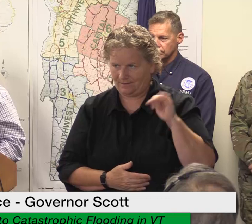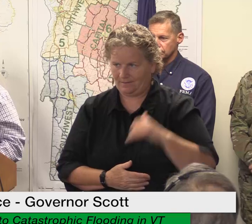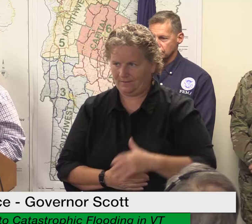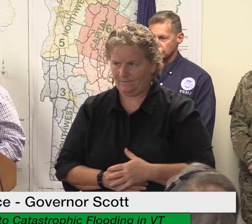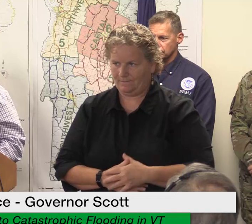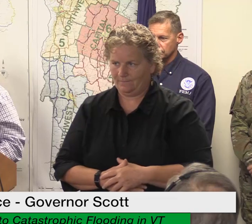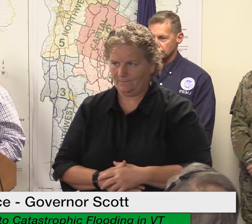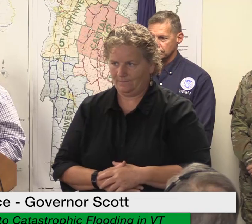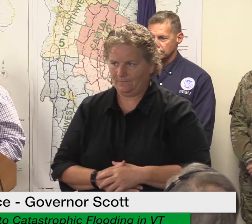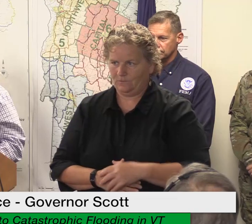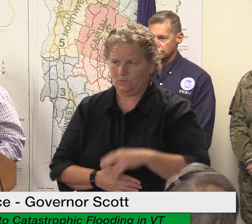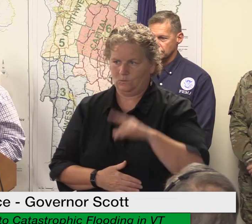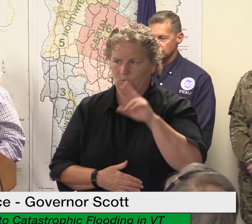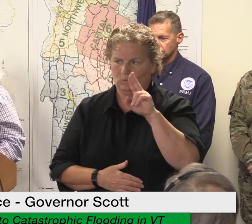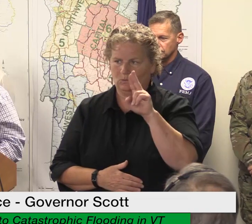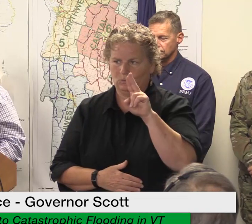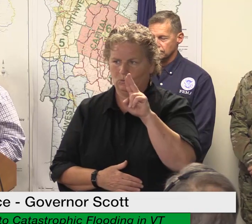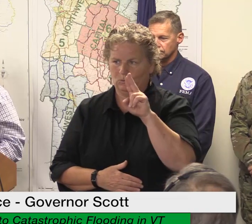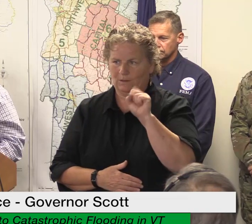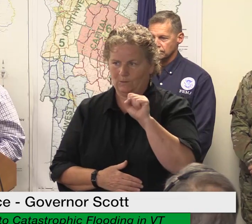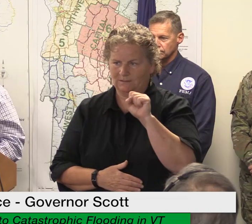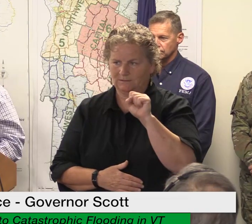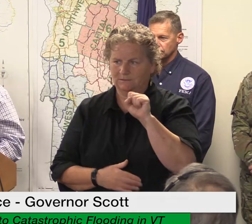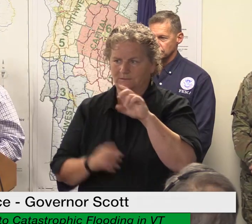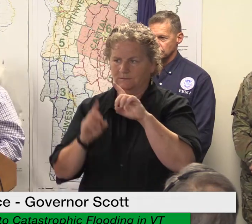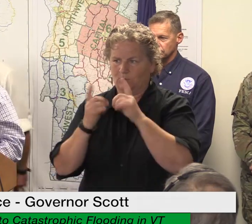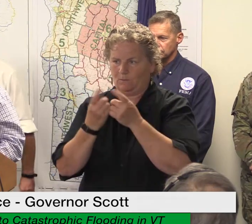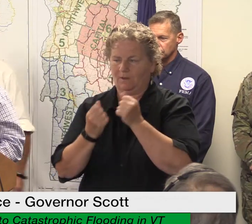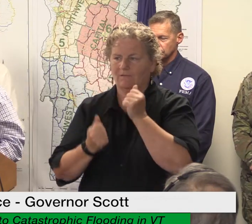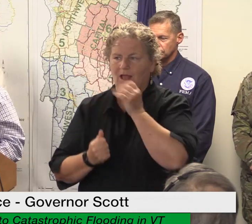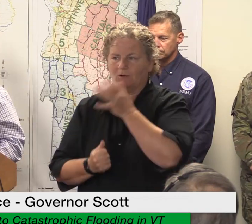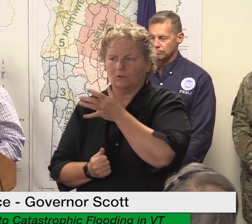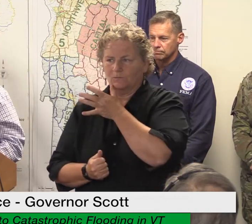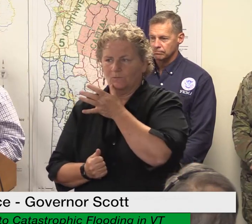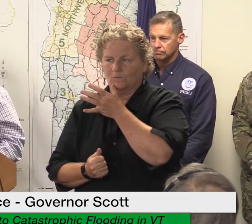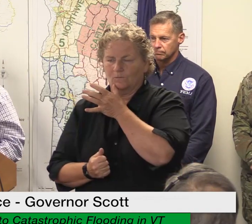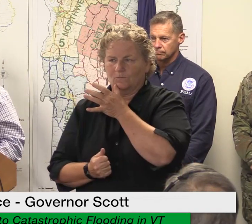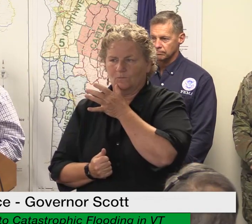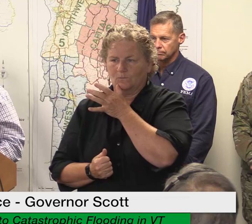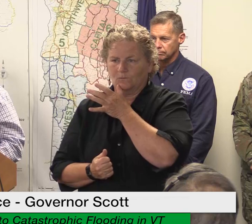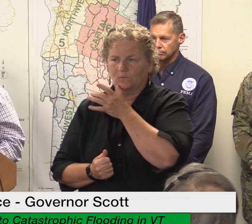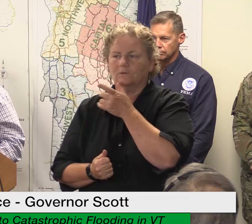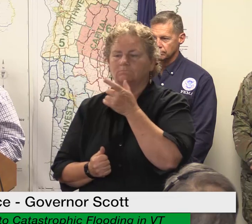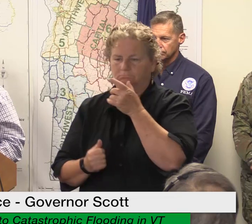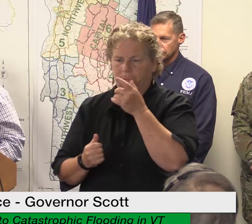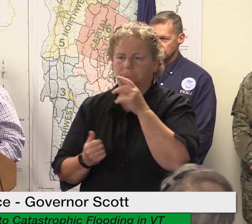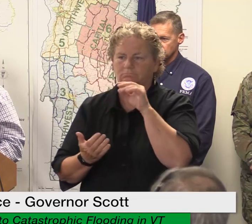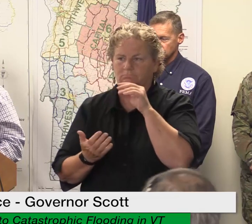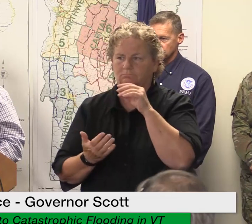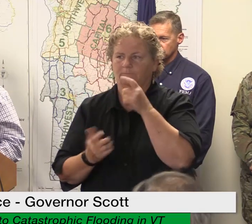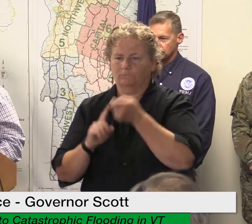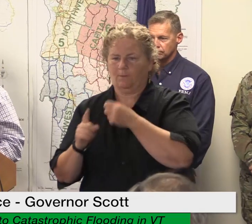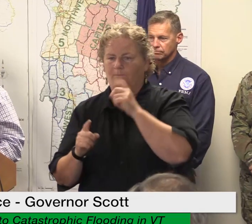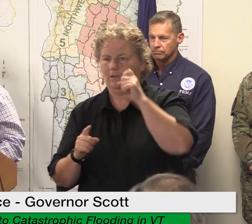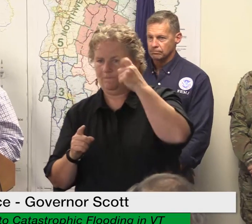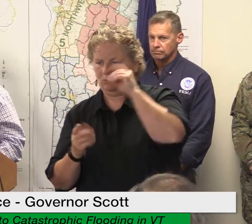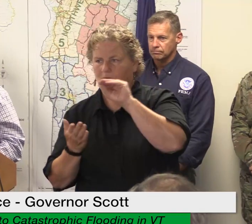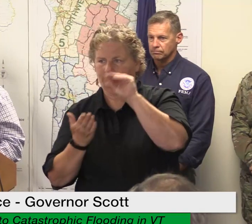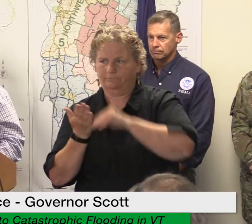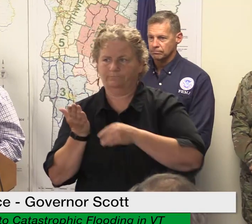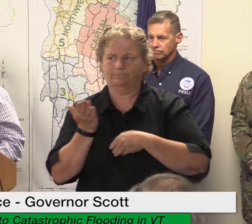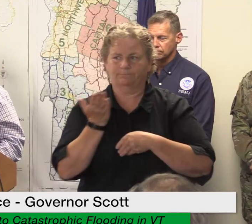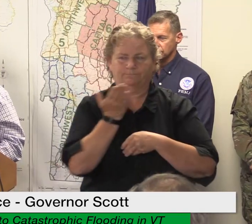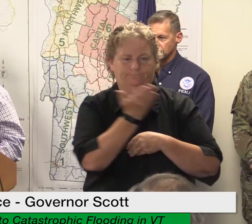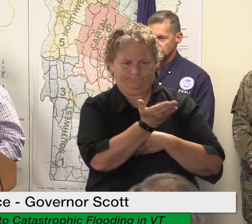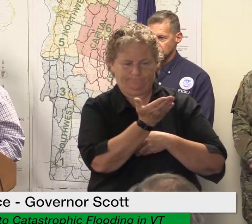reviewed the loss assessment reports and determined that there were sufficient production losses to warrant a